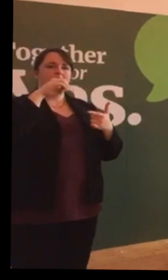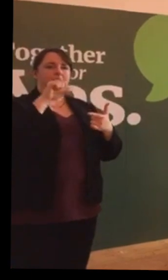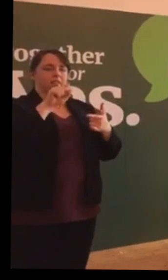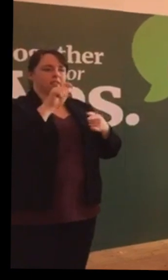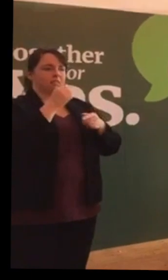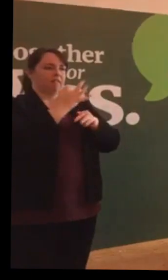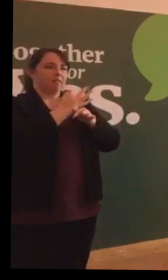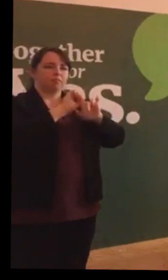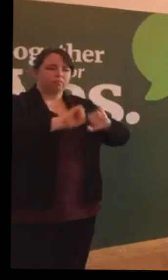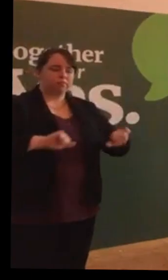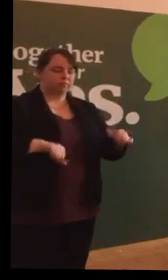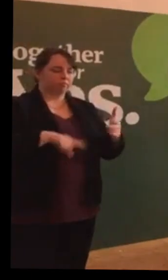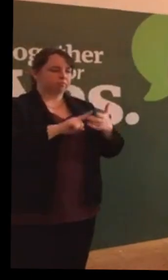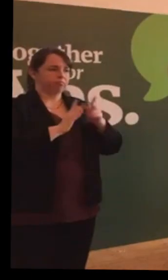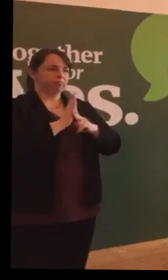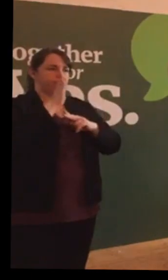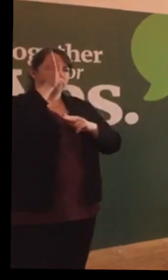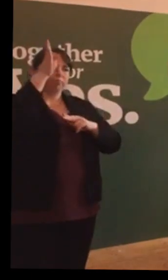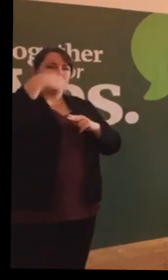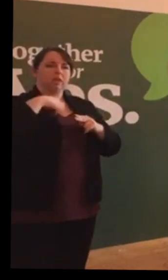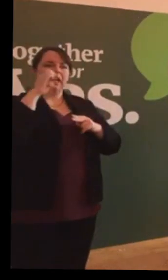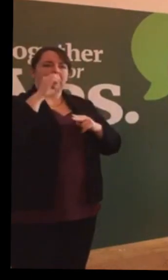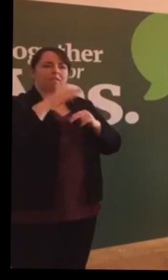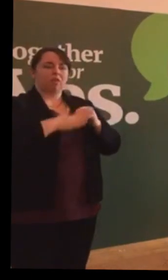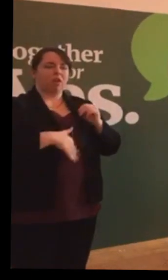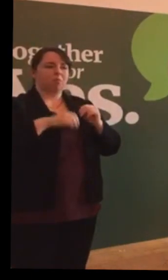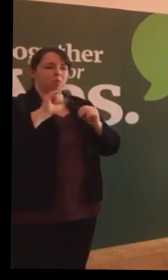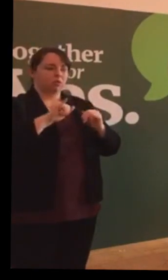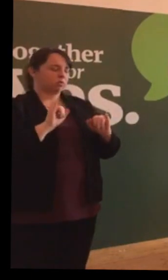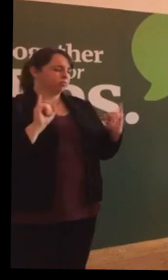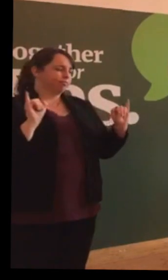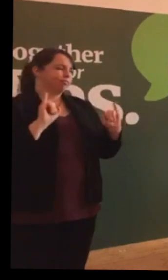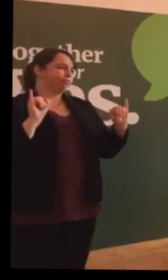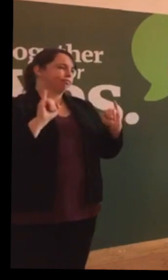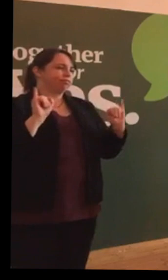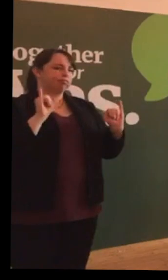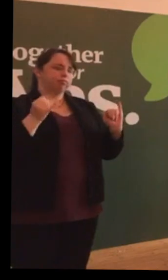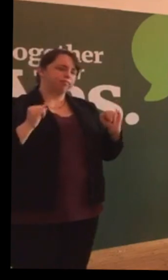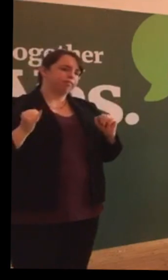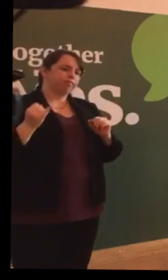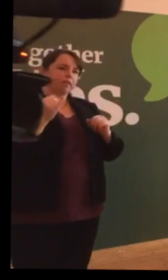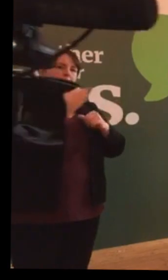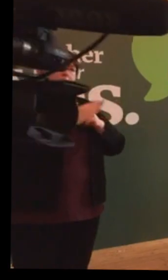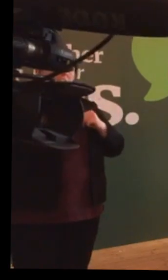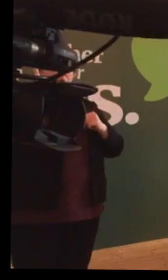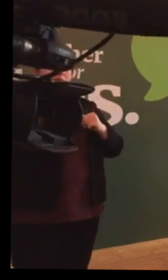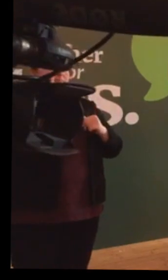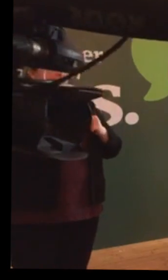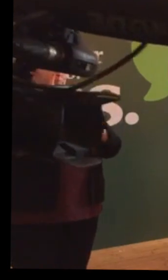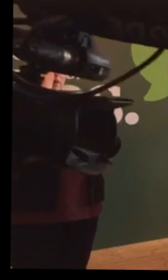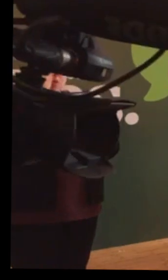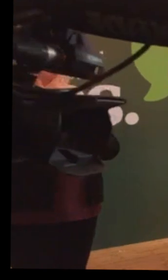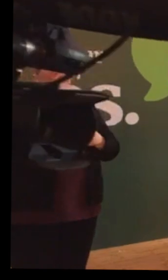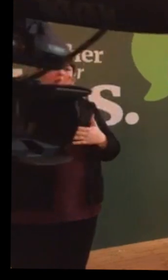abortions. Facts. horrific journey for a lonely, frightened girl to make.